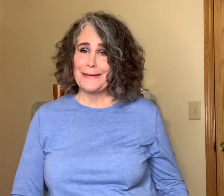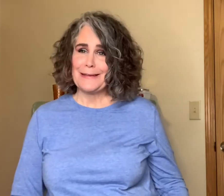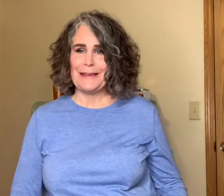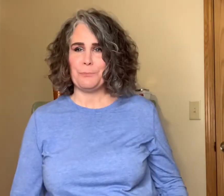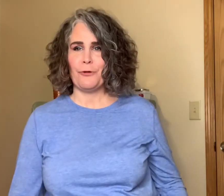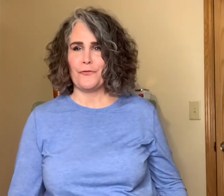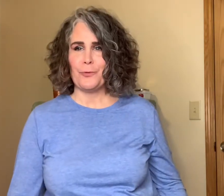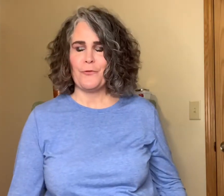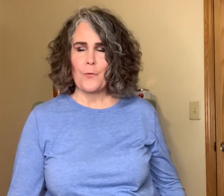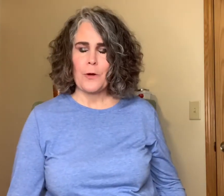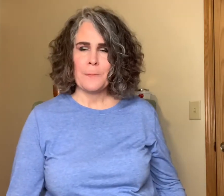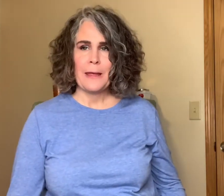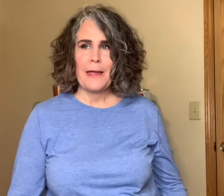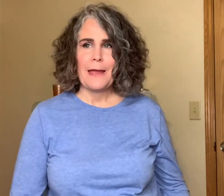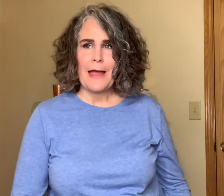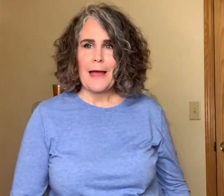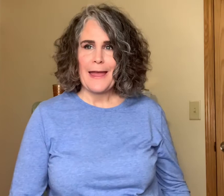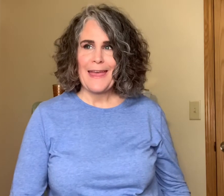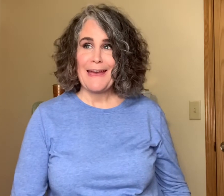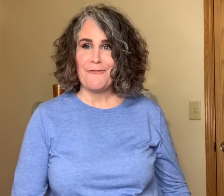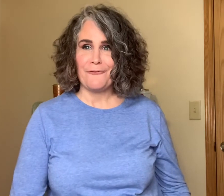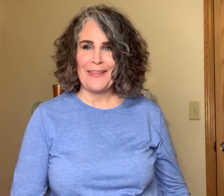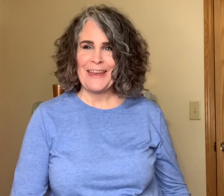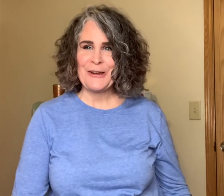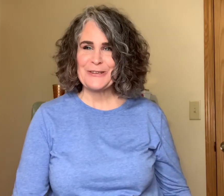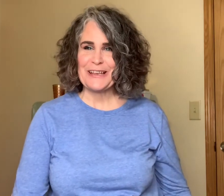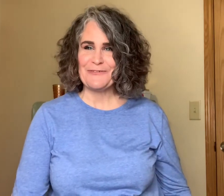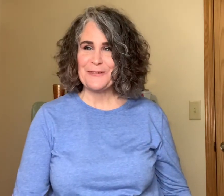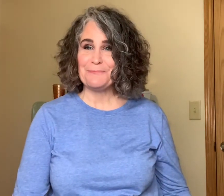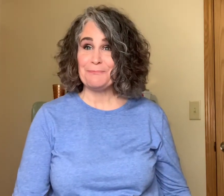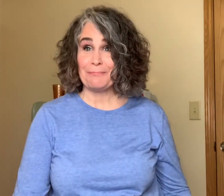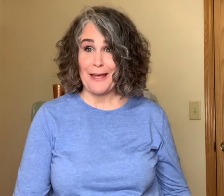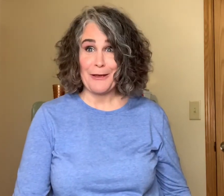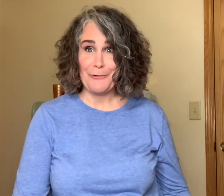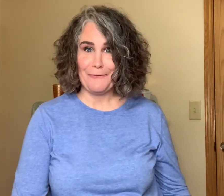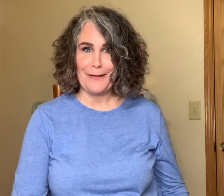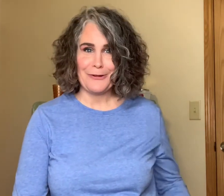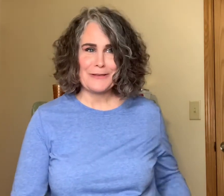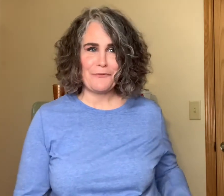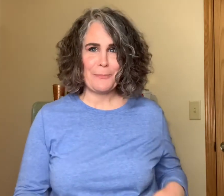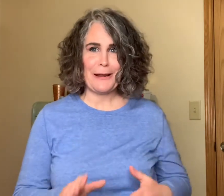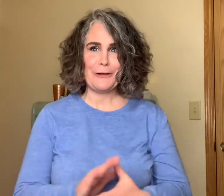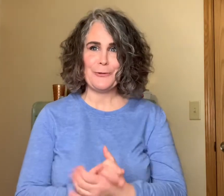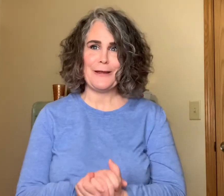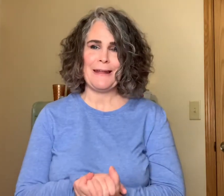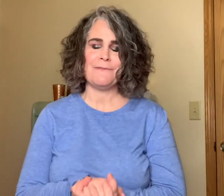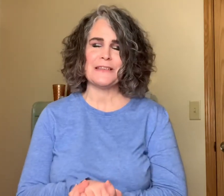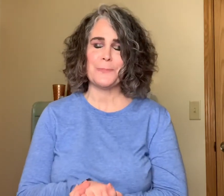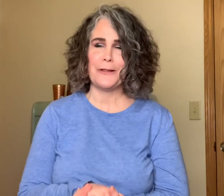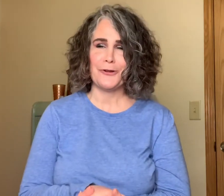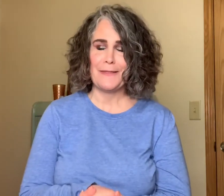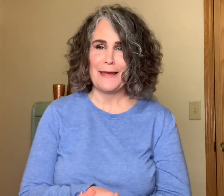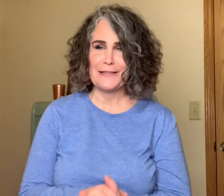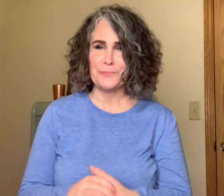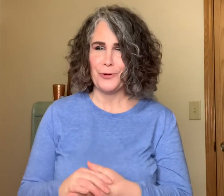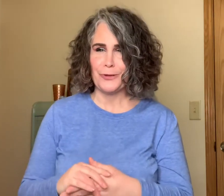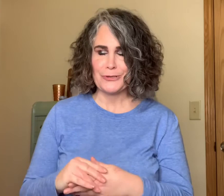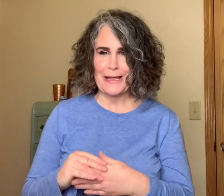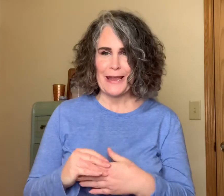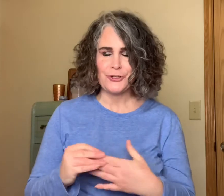in perfume form I have flankers of it I own flankers of it but I do not have this pillar and that is Moogler's Angel